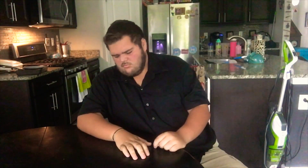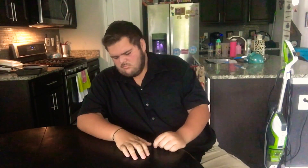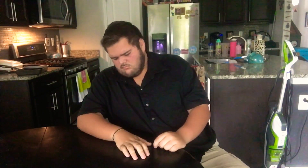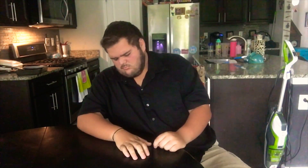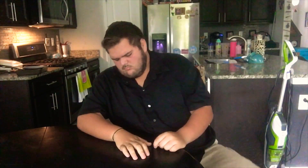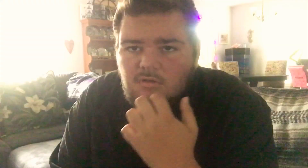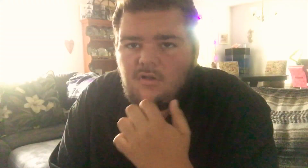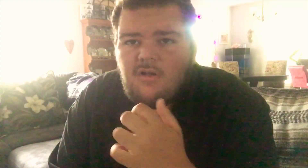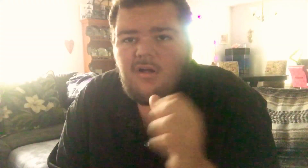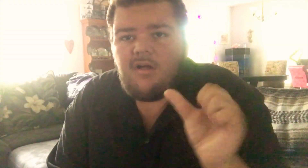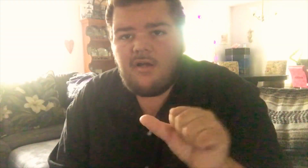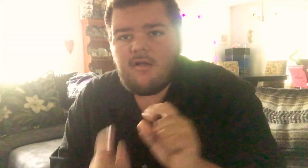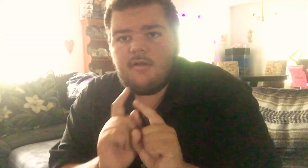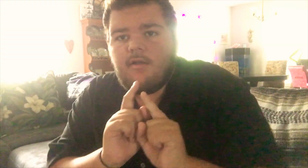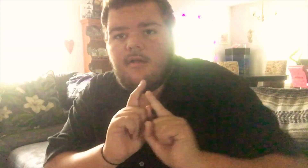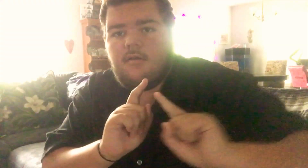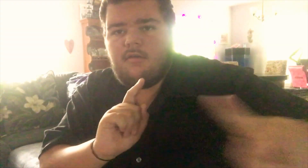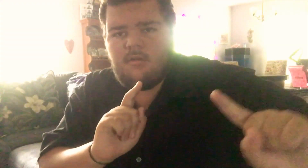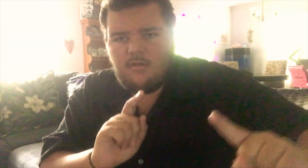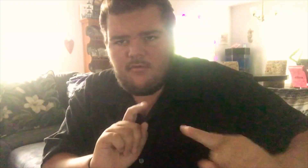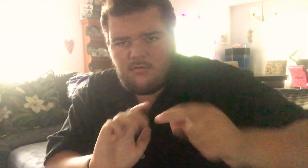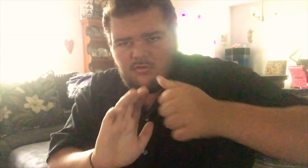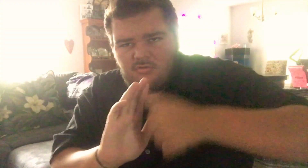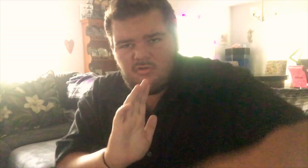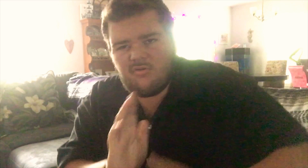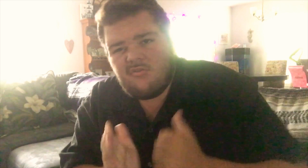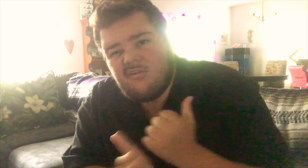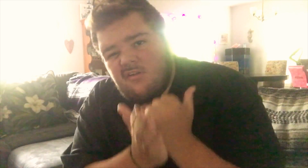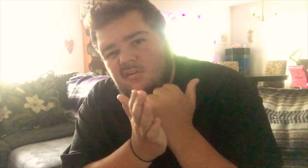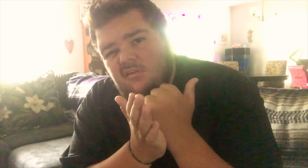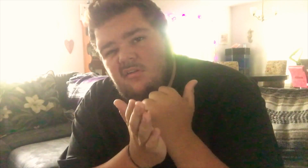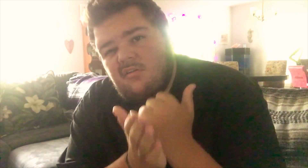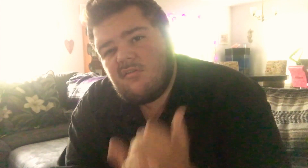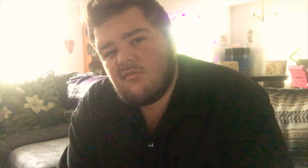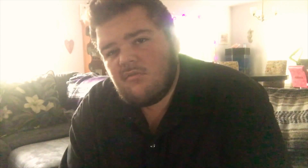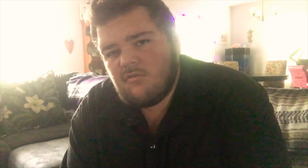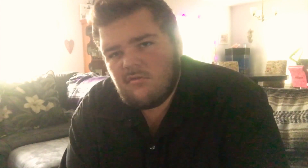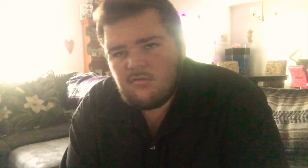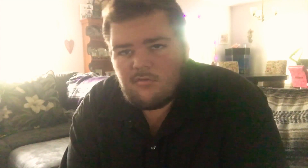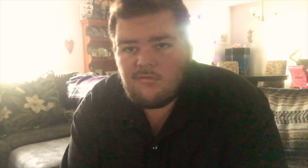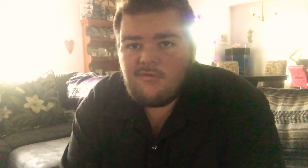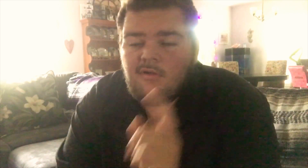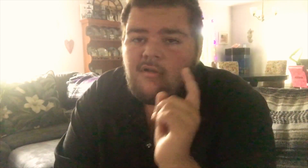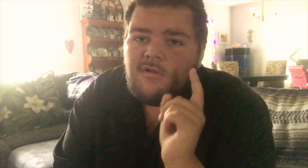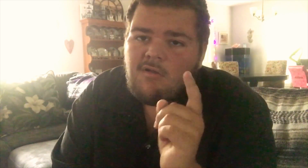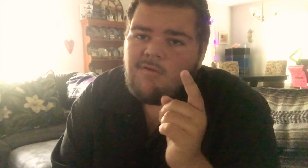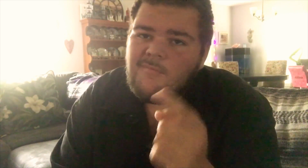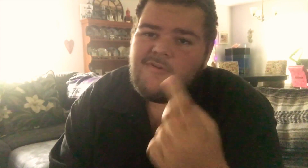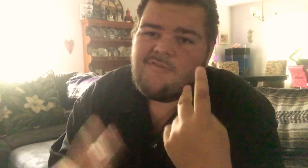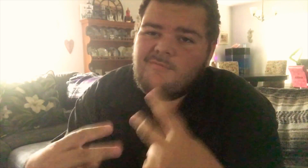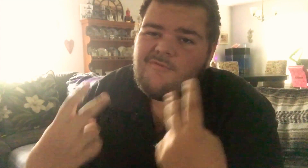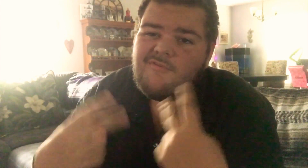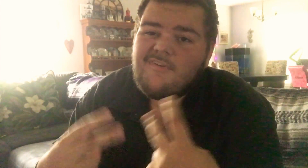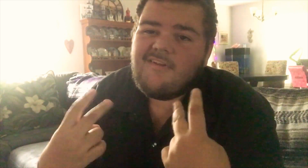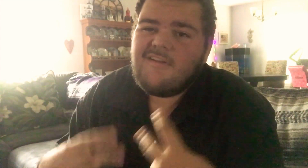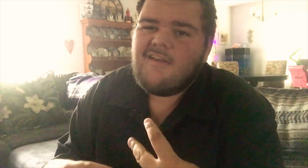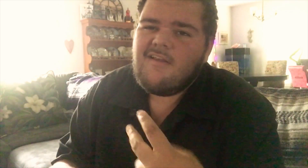I gotta leave and start the healing But when you move like that, I